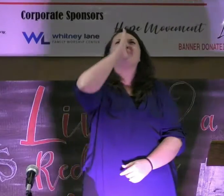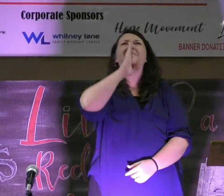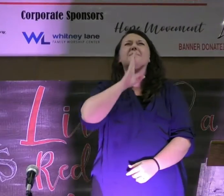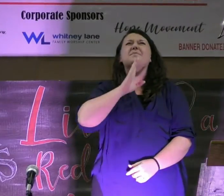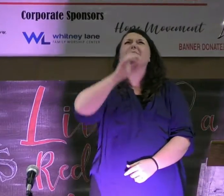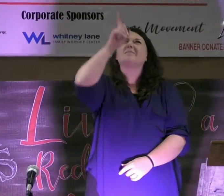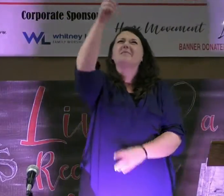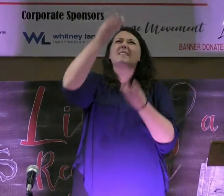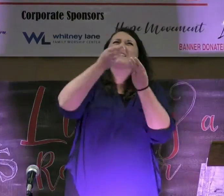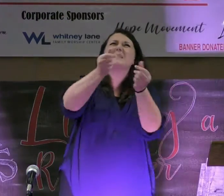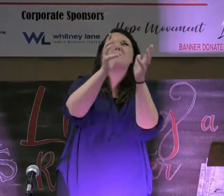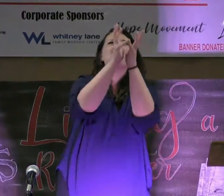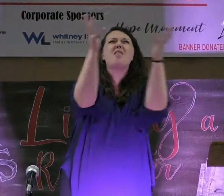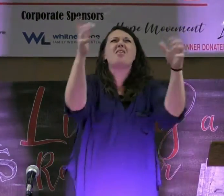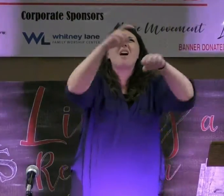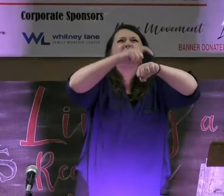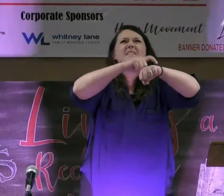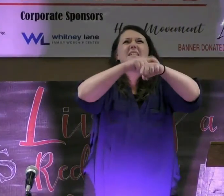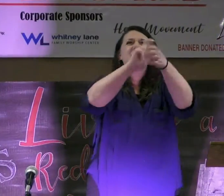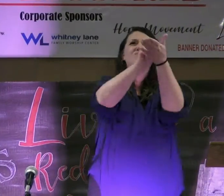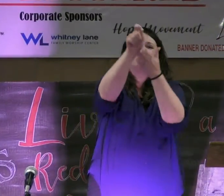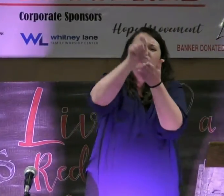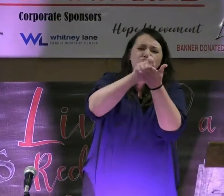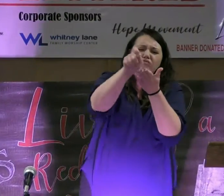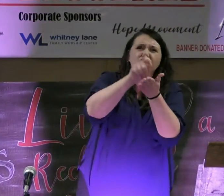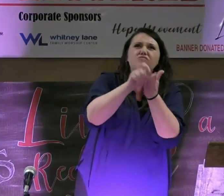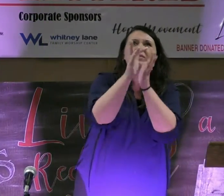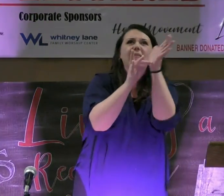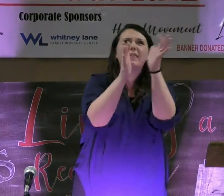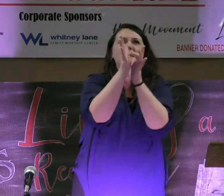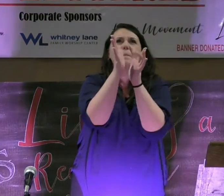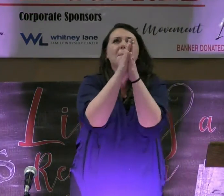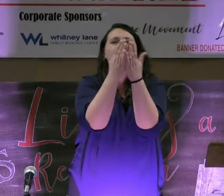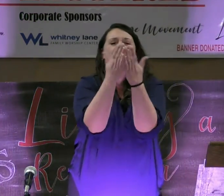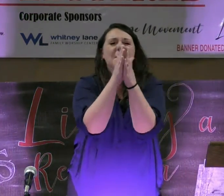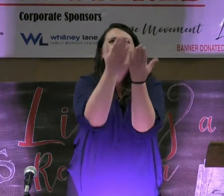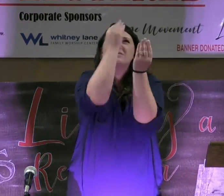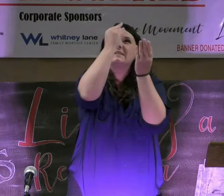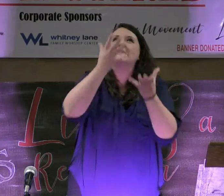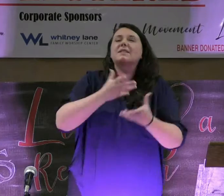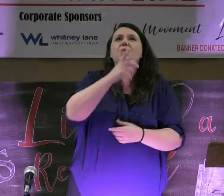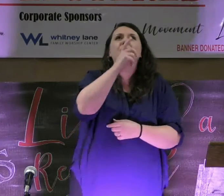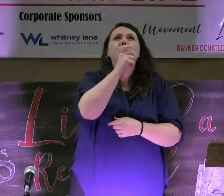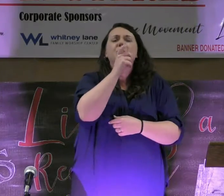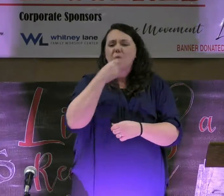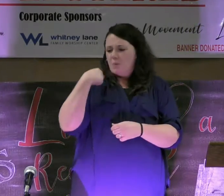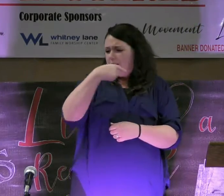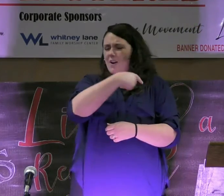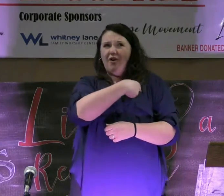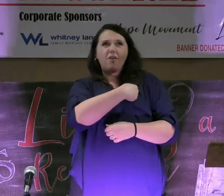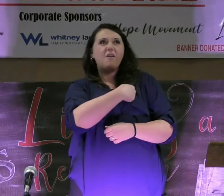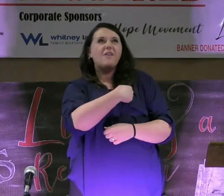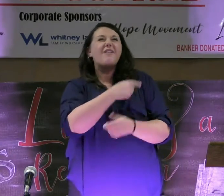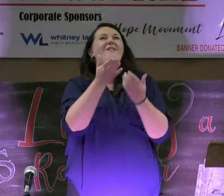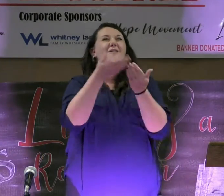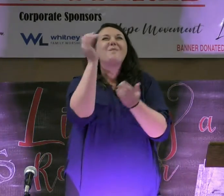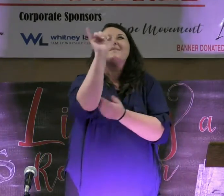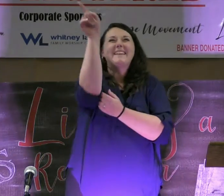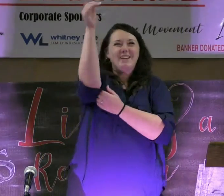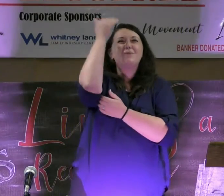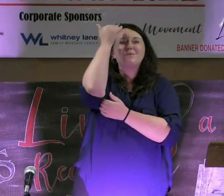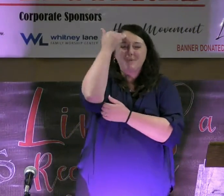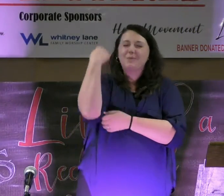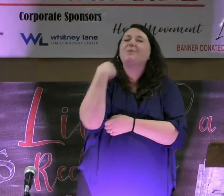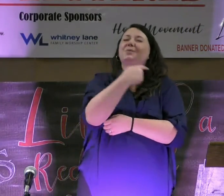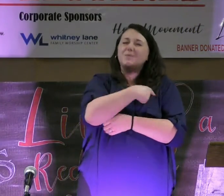God spends a lot of time in the Bible telling us who we are. It's almost as if he knew that we would